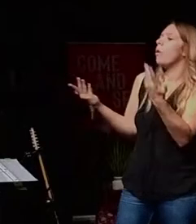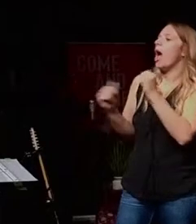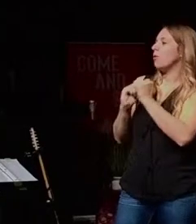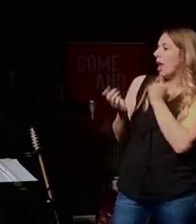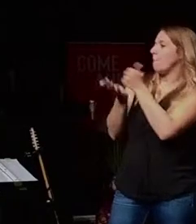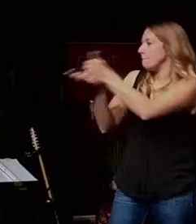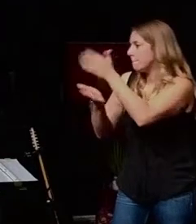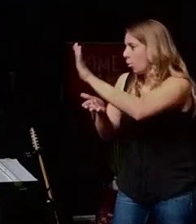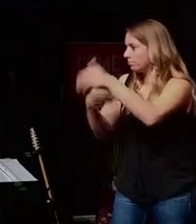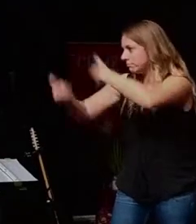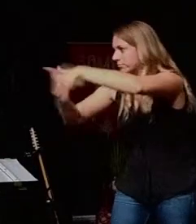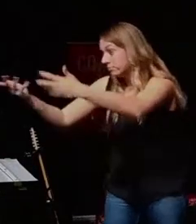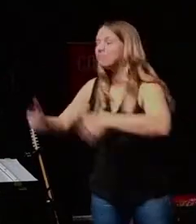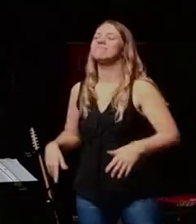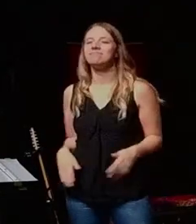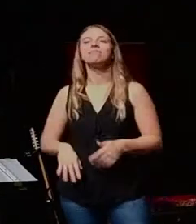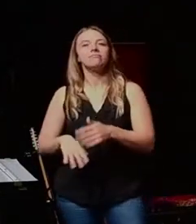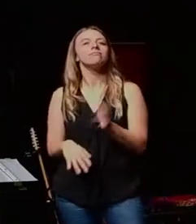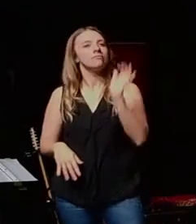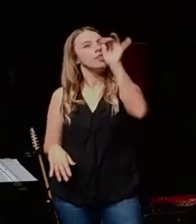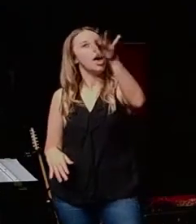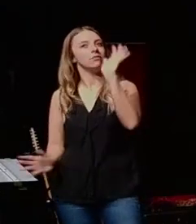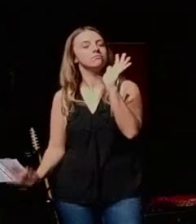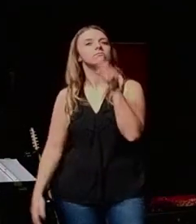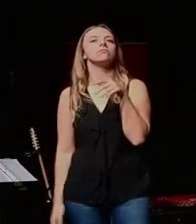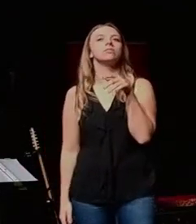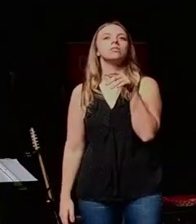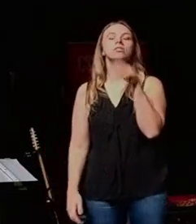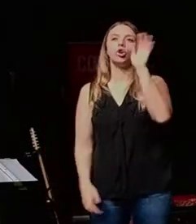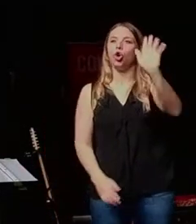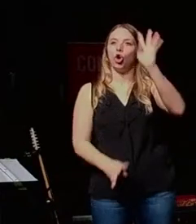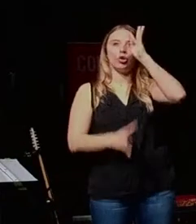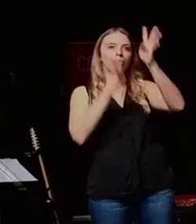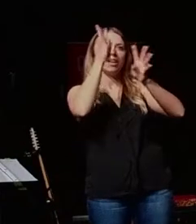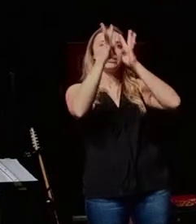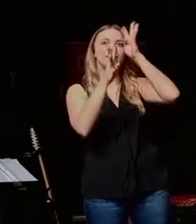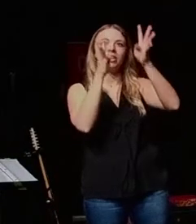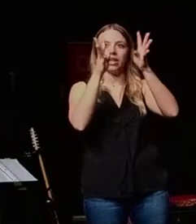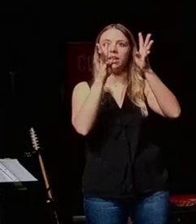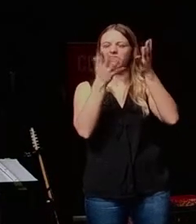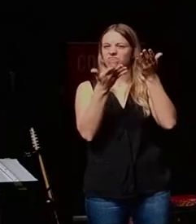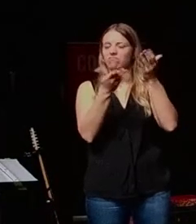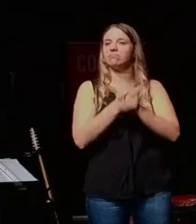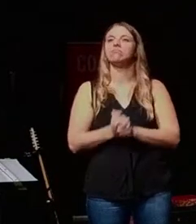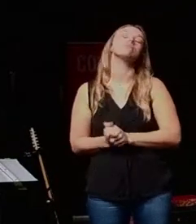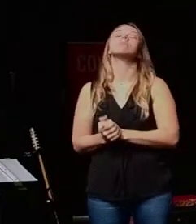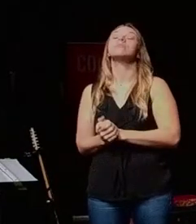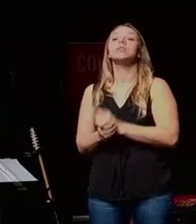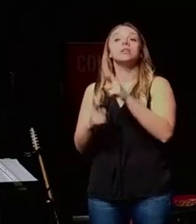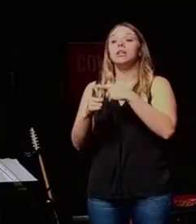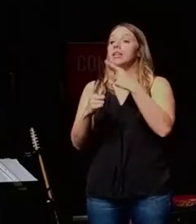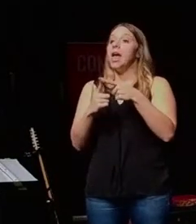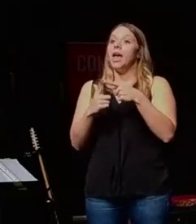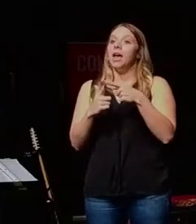contribute to this thing. That's what, it was, that's what, there was a creativity to the person. Then,